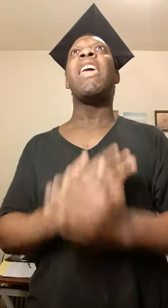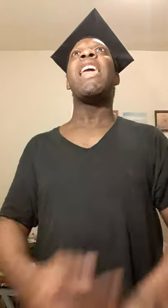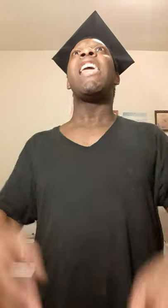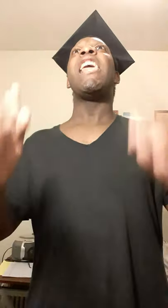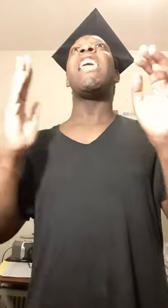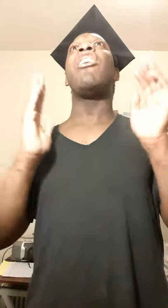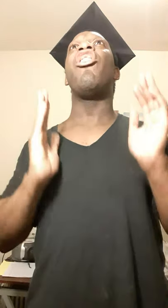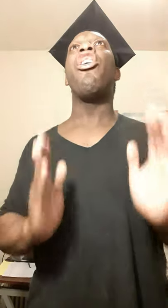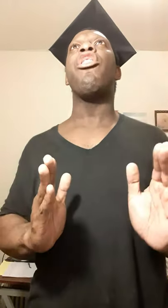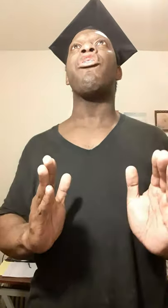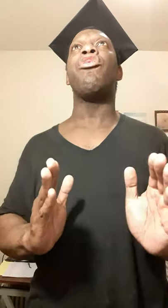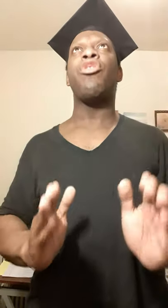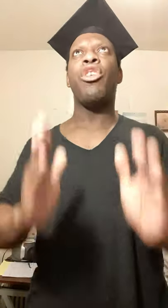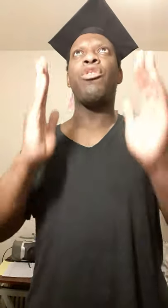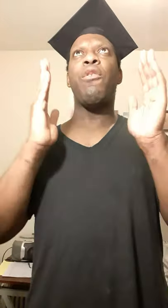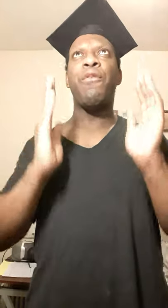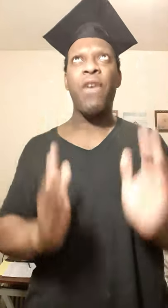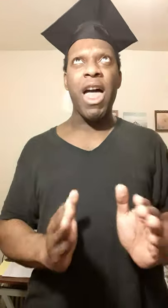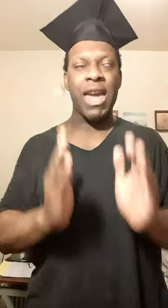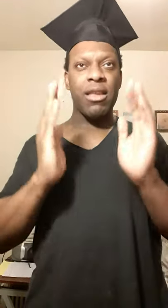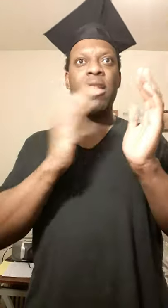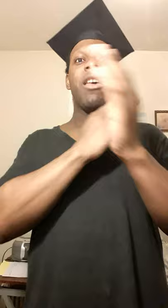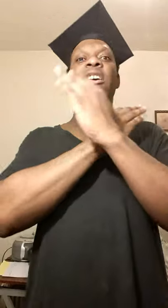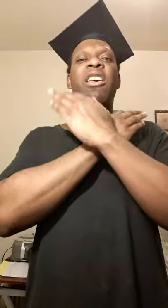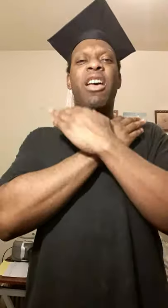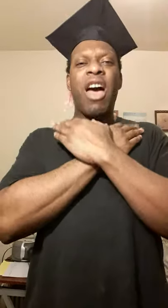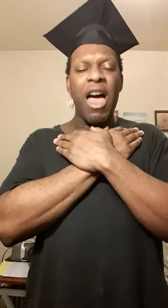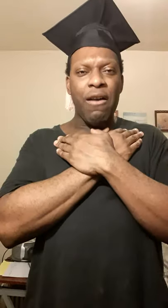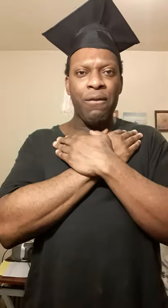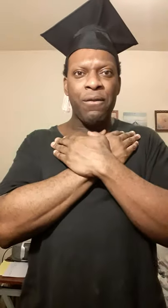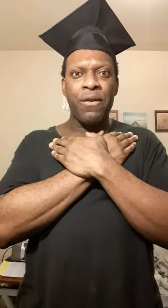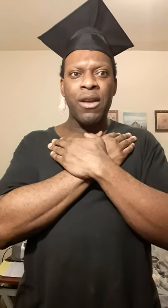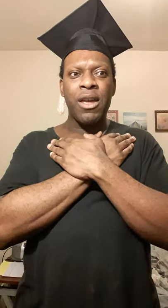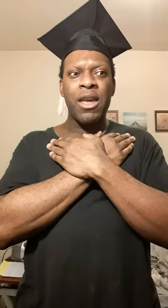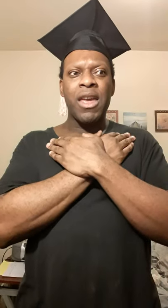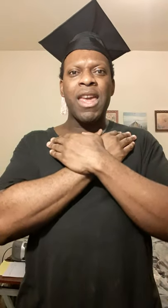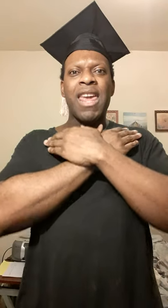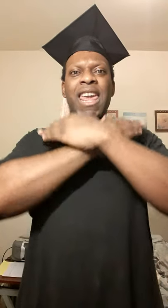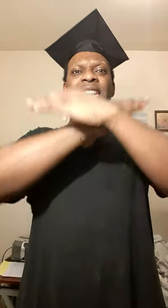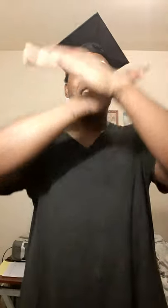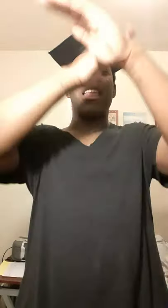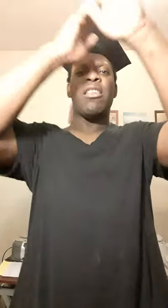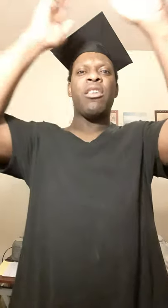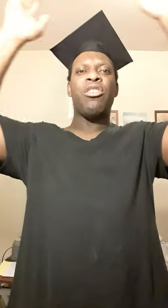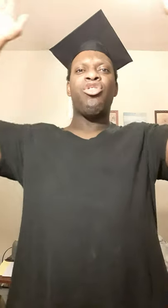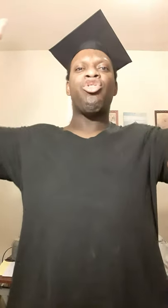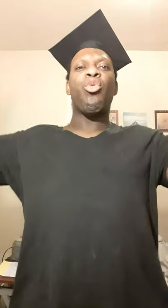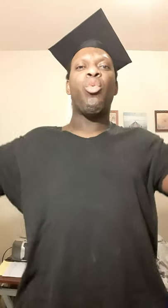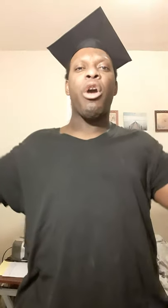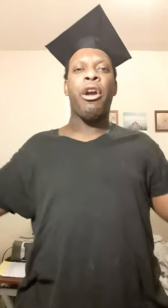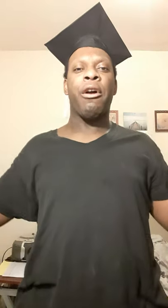he learns to find love in the world.